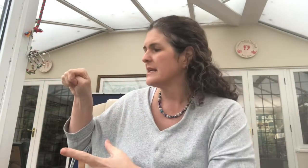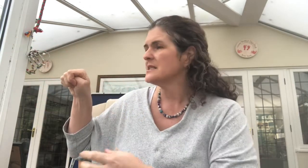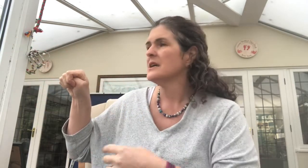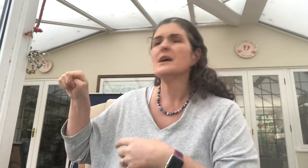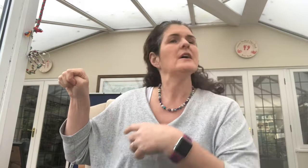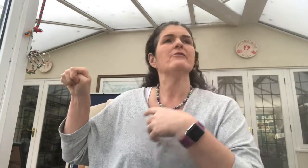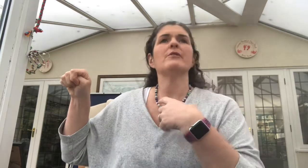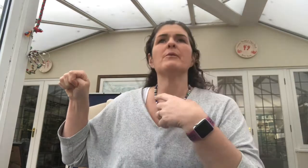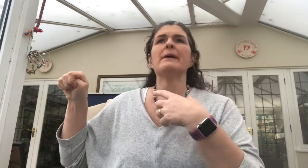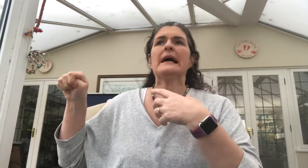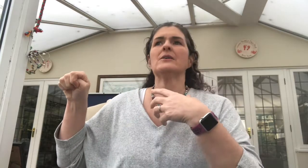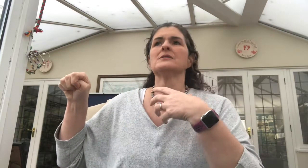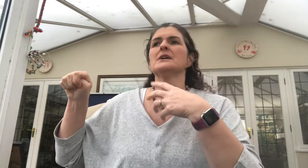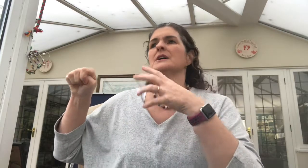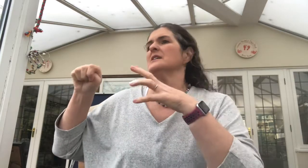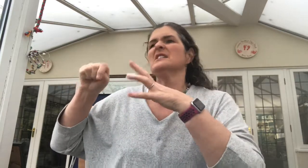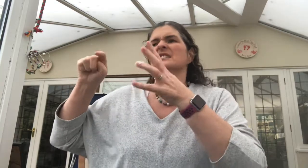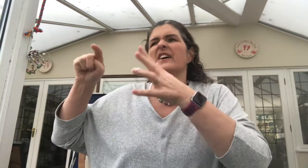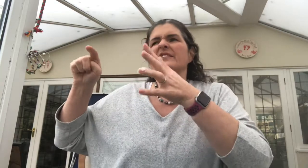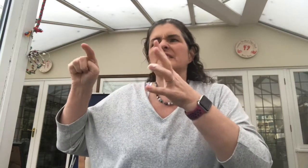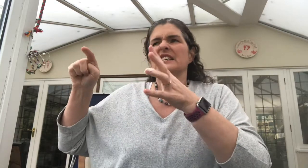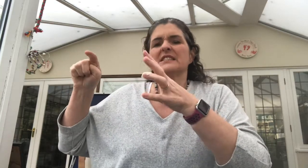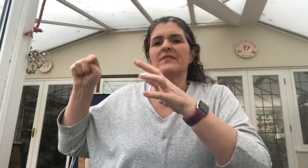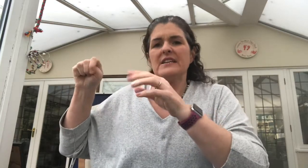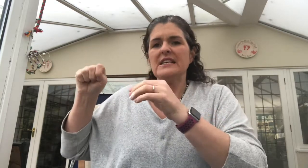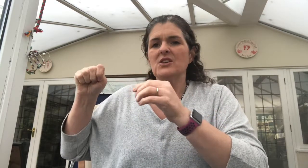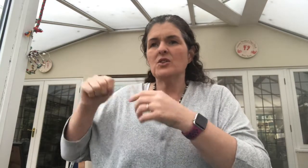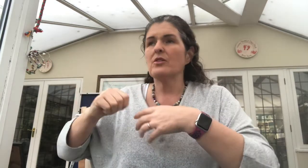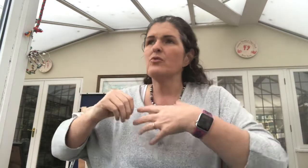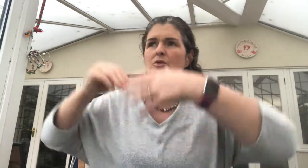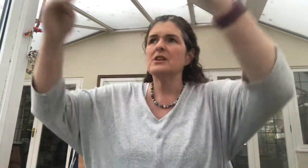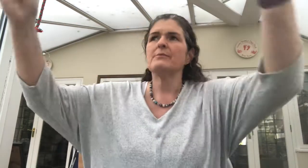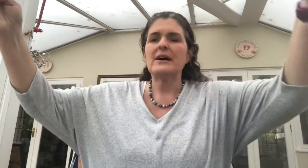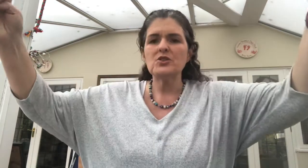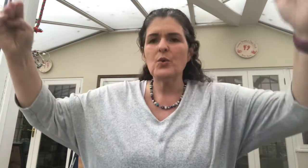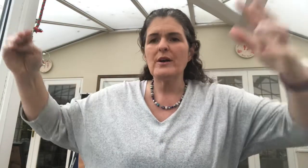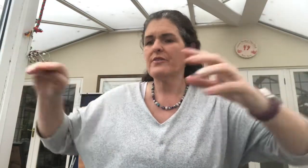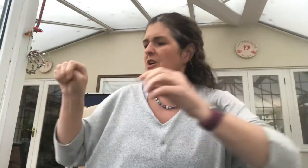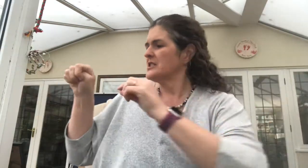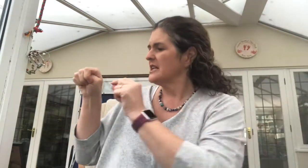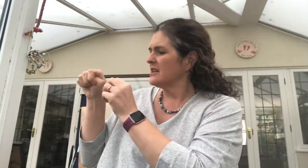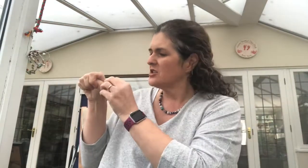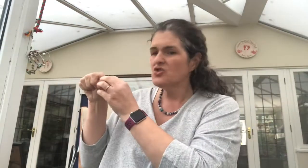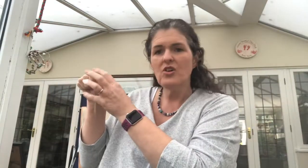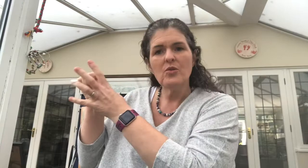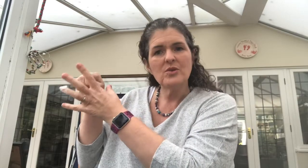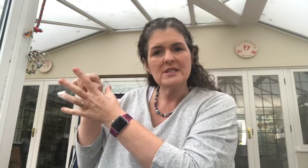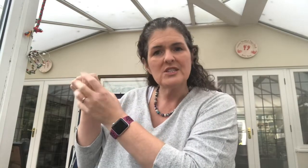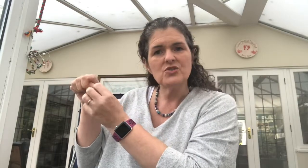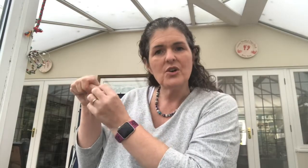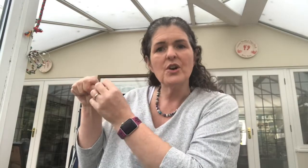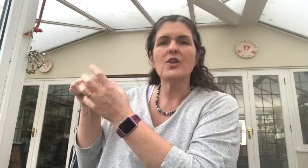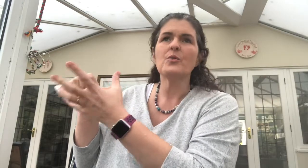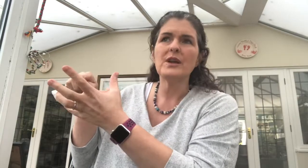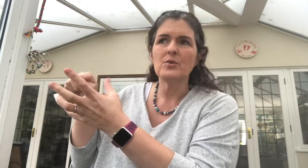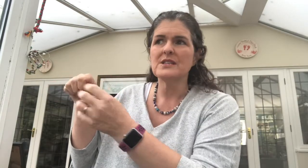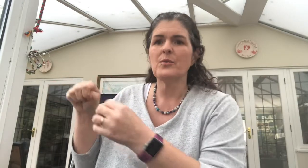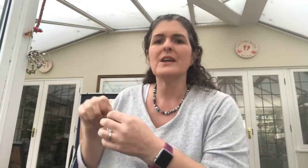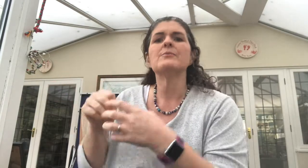from about five, six, seven years on through to about 12, 13. The stronger ones get stronger, the weaker ones get weaker, but